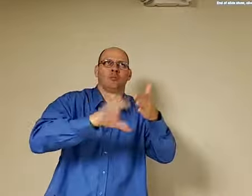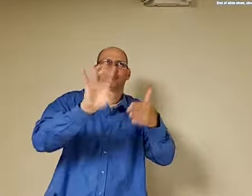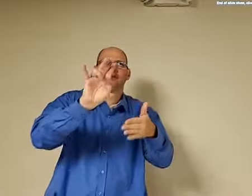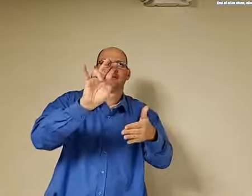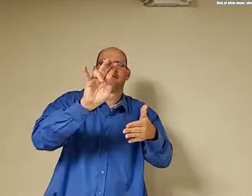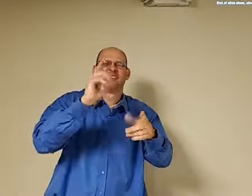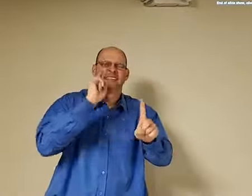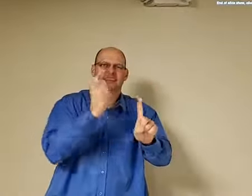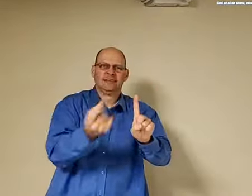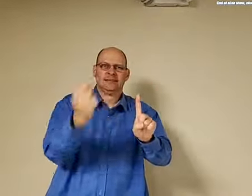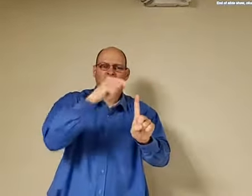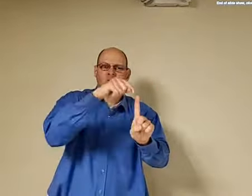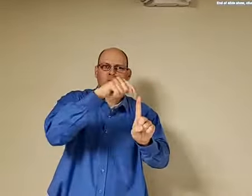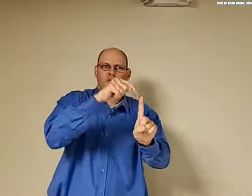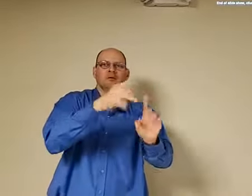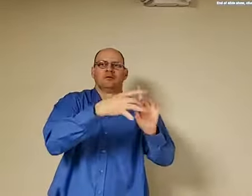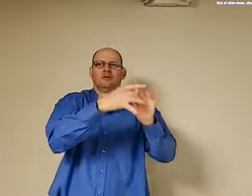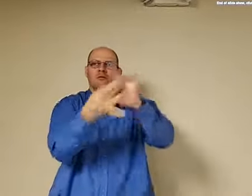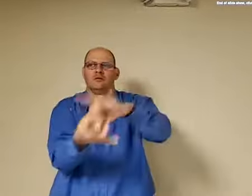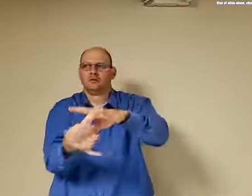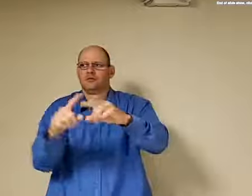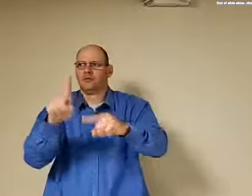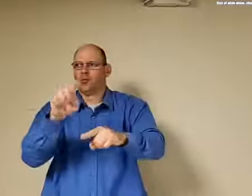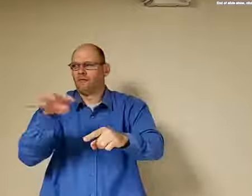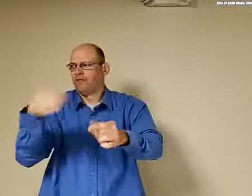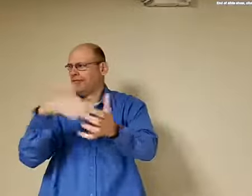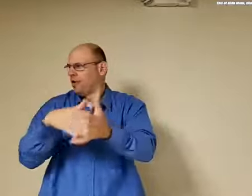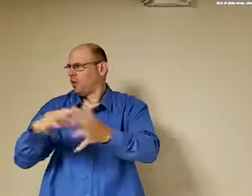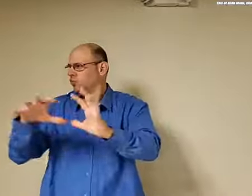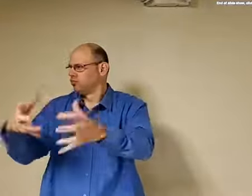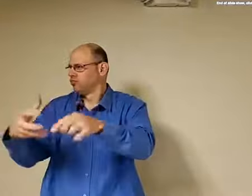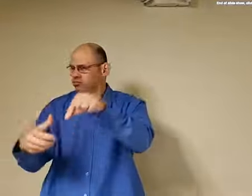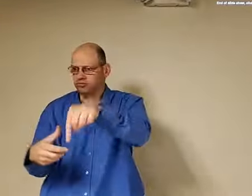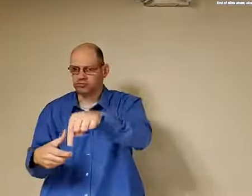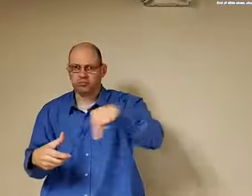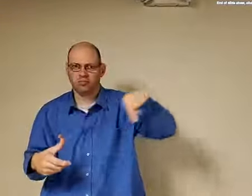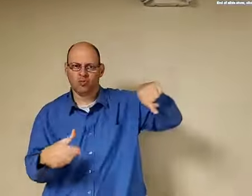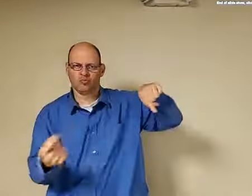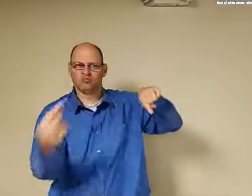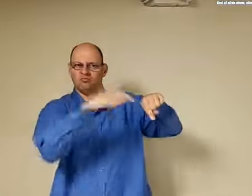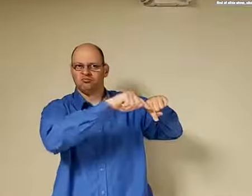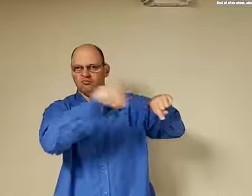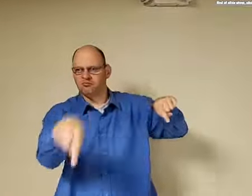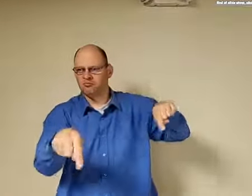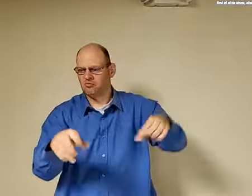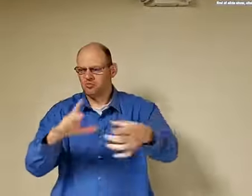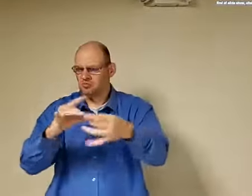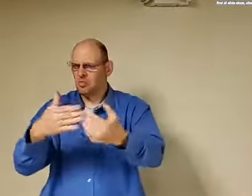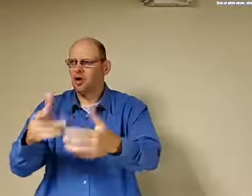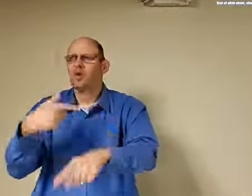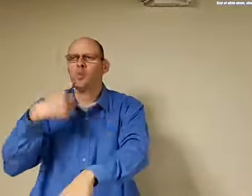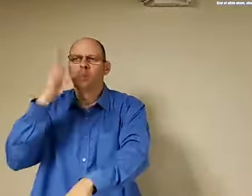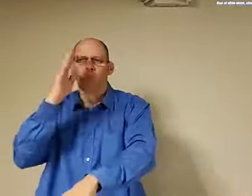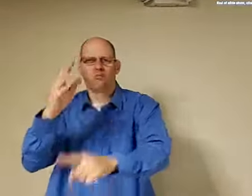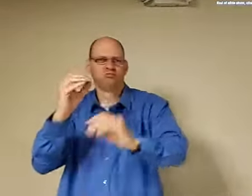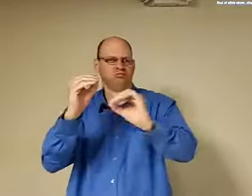7 possibly I think you know so that's linked to this chapter so you know referencing back and forth